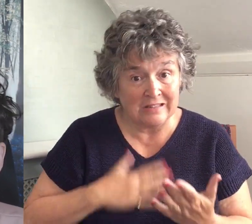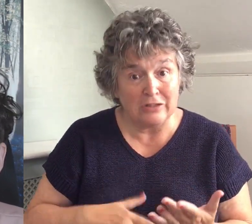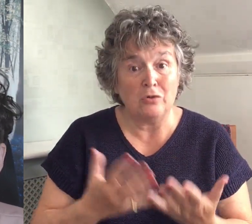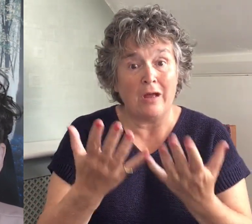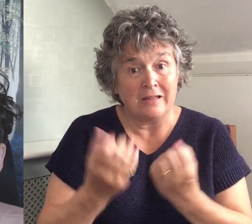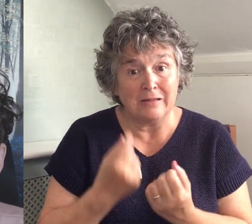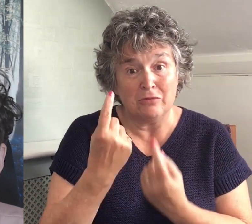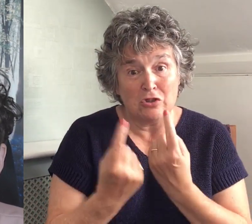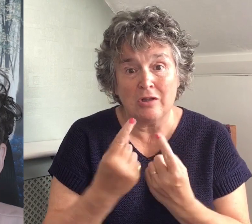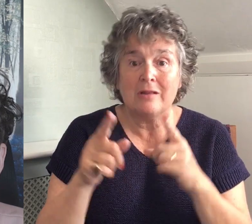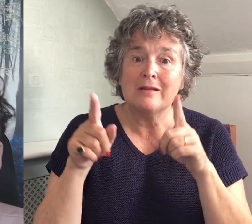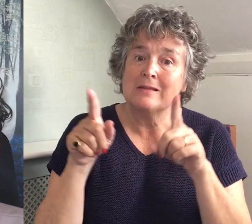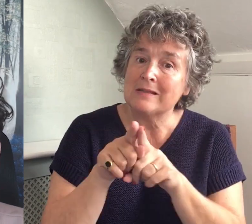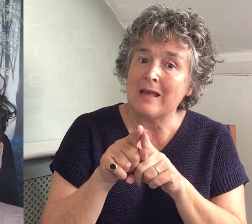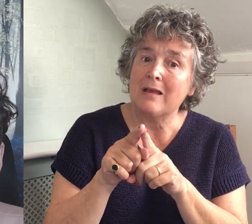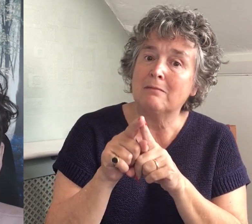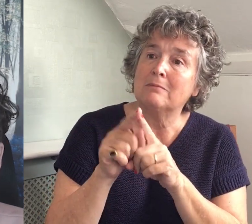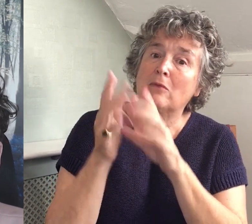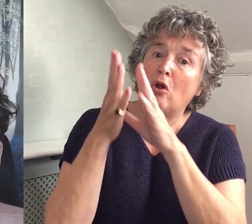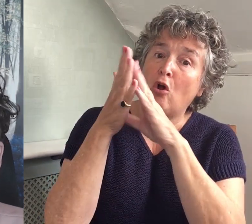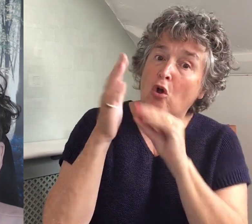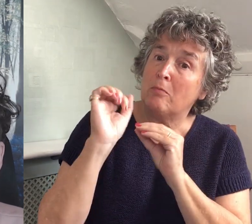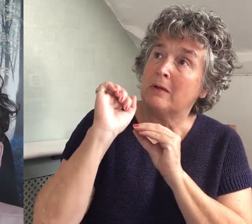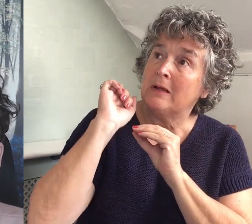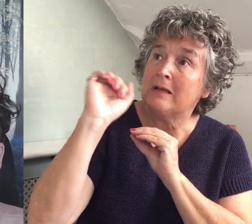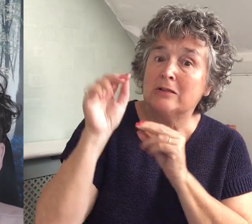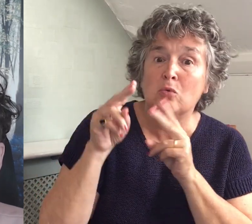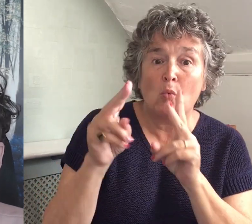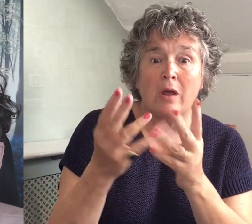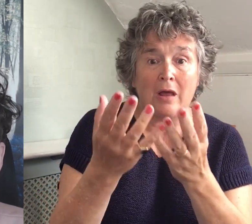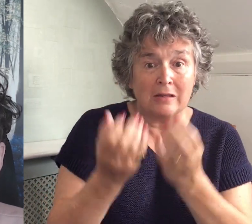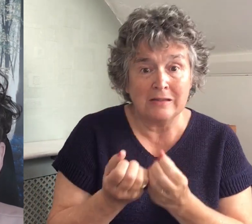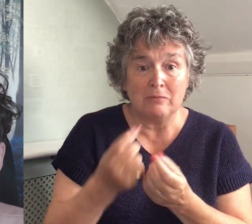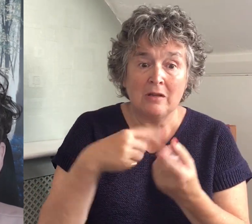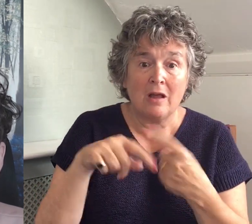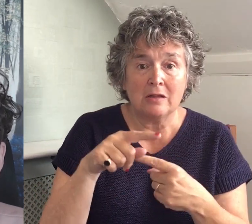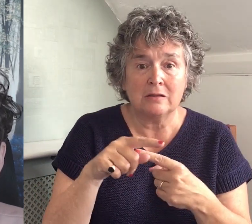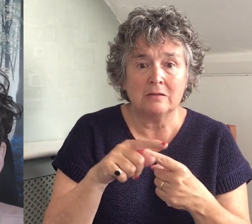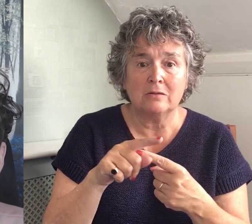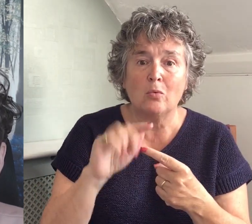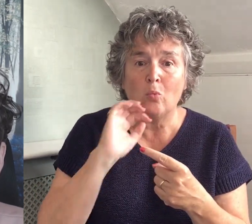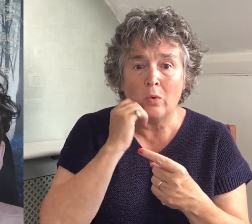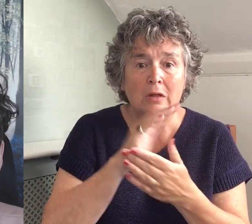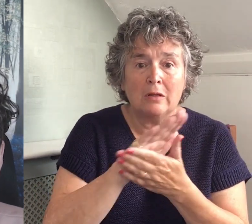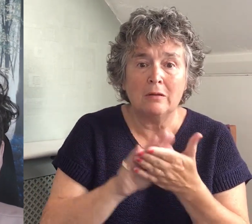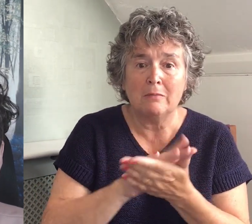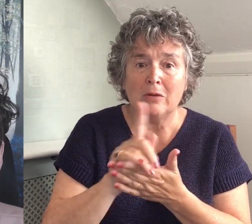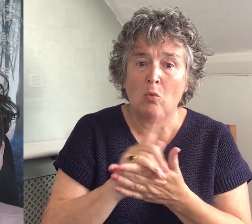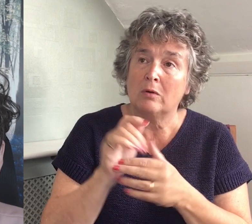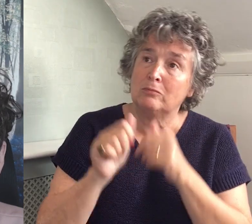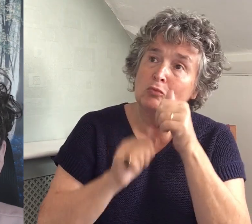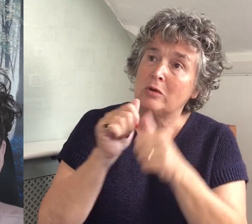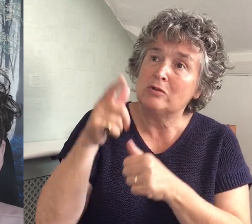in the same way, and in doing so, bring praise to God. That's all from me. See you next time.